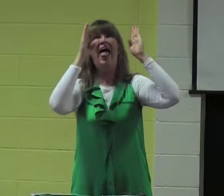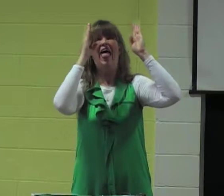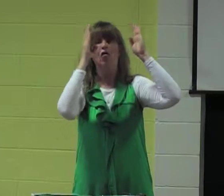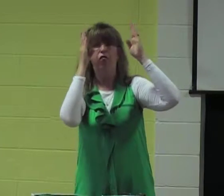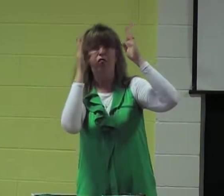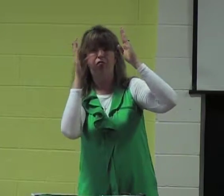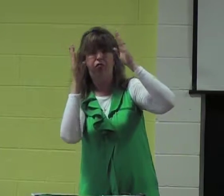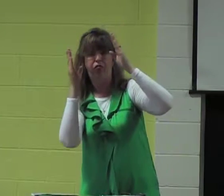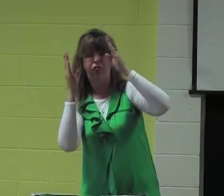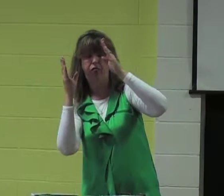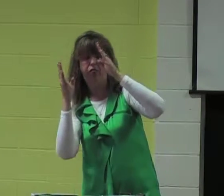had